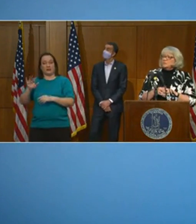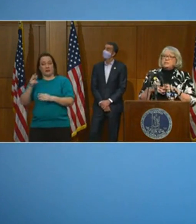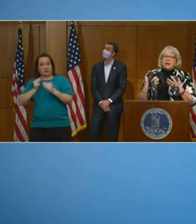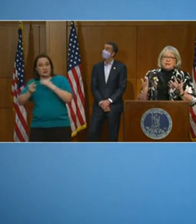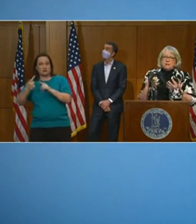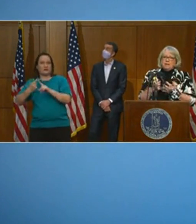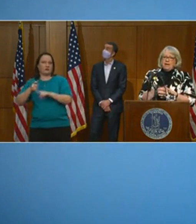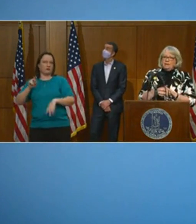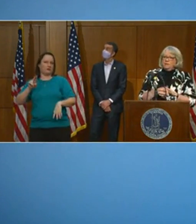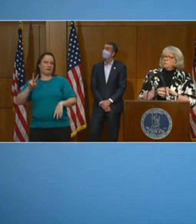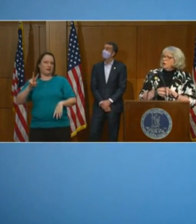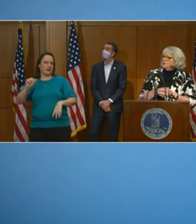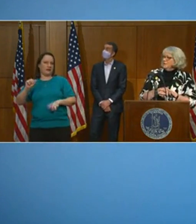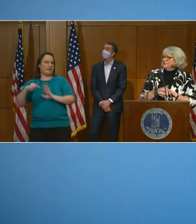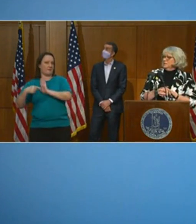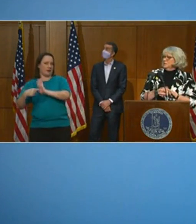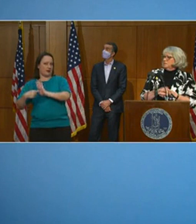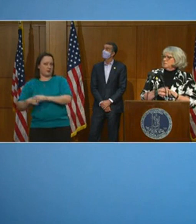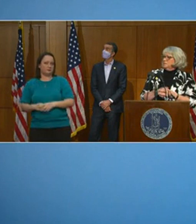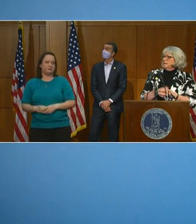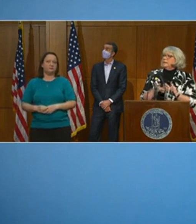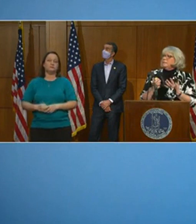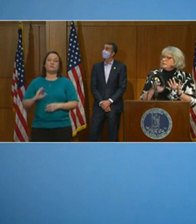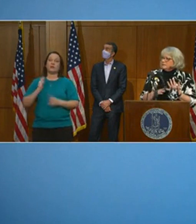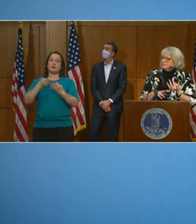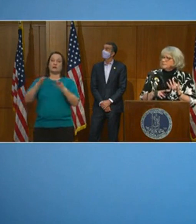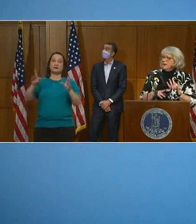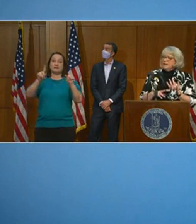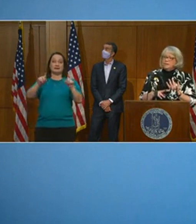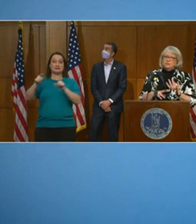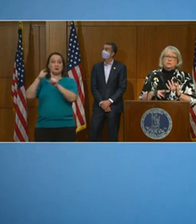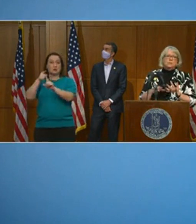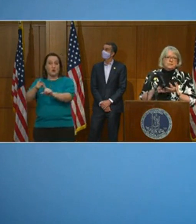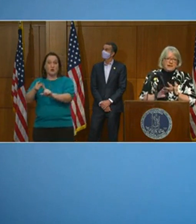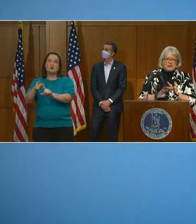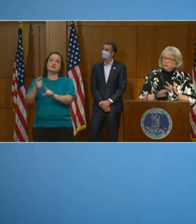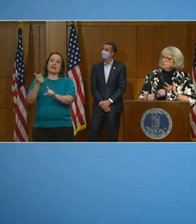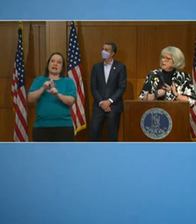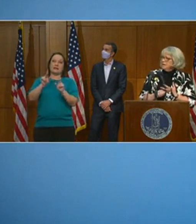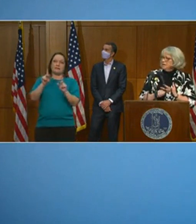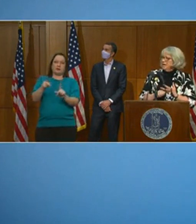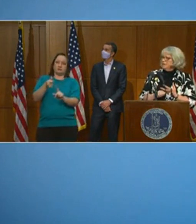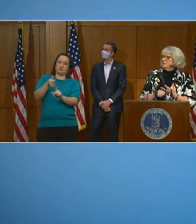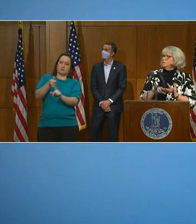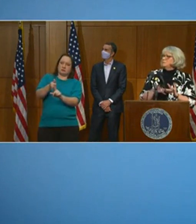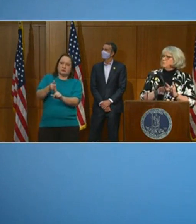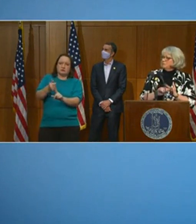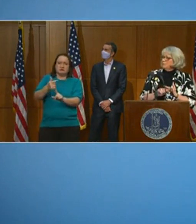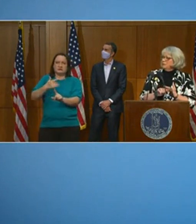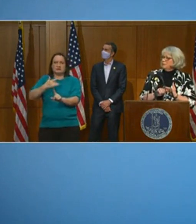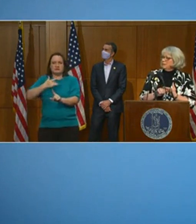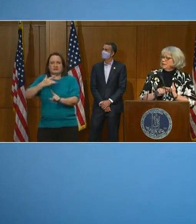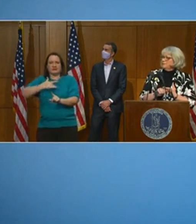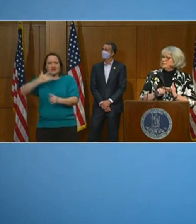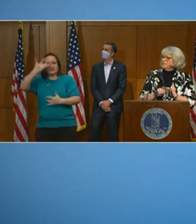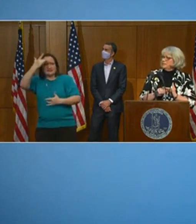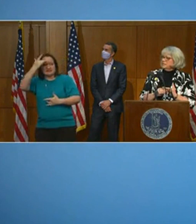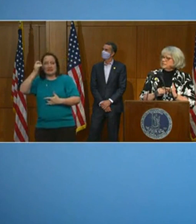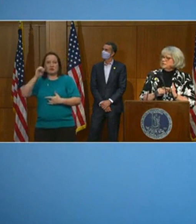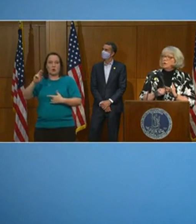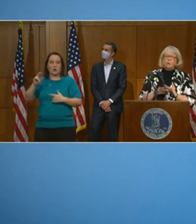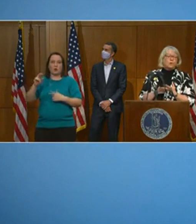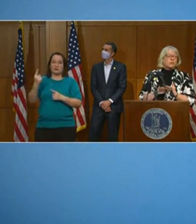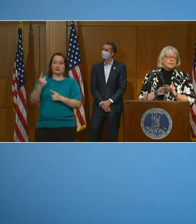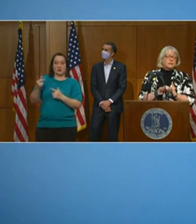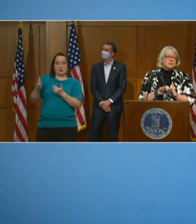So as we talk about that, our broad testing goals. Anybody who's symptomatic or who's had a close contact who's been referred by public health to seek